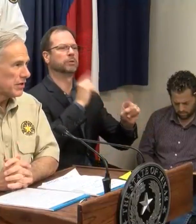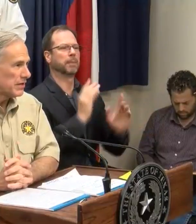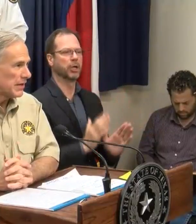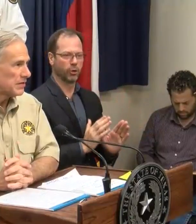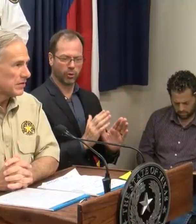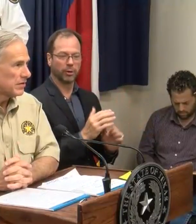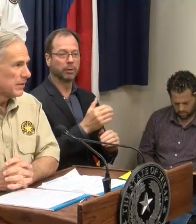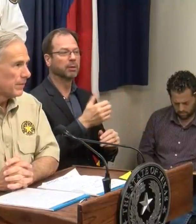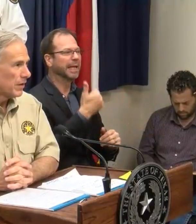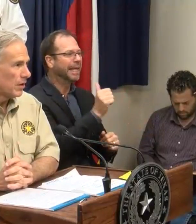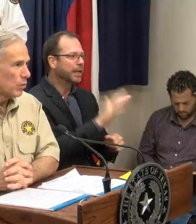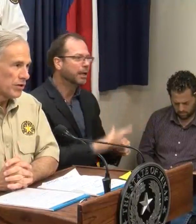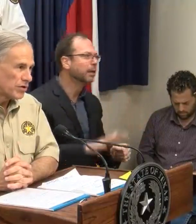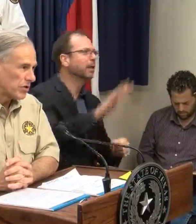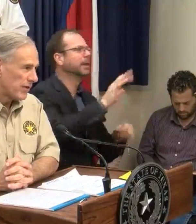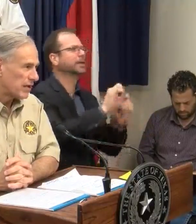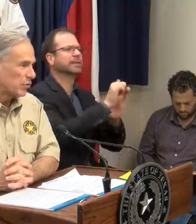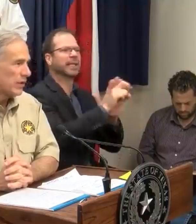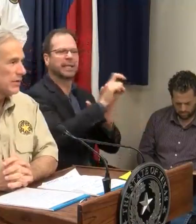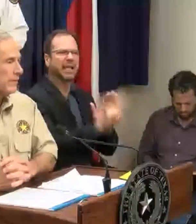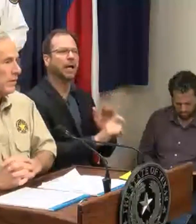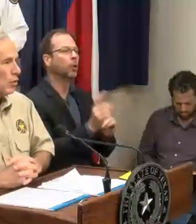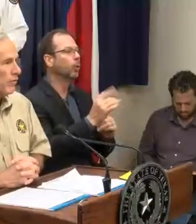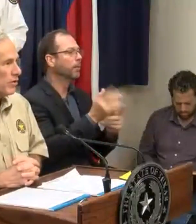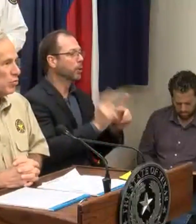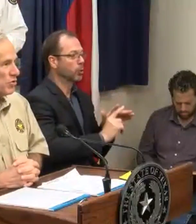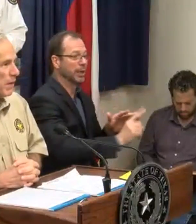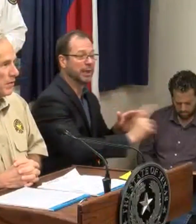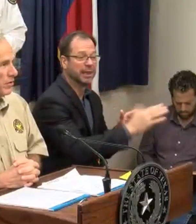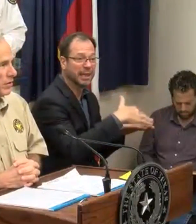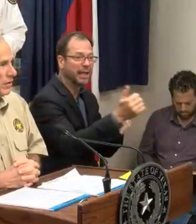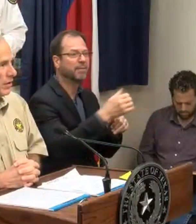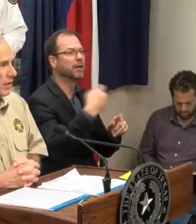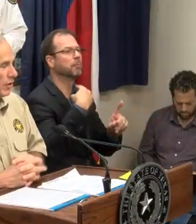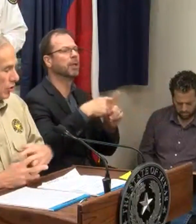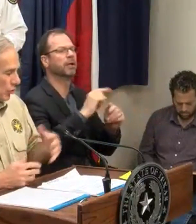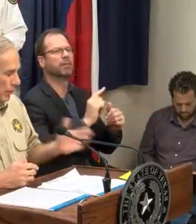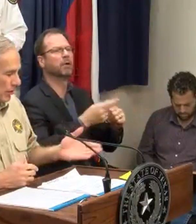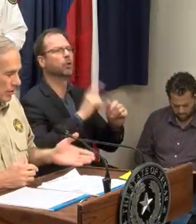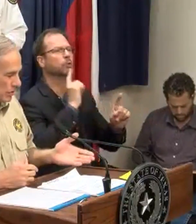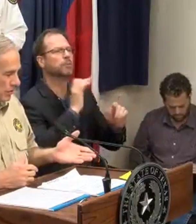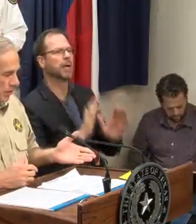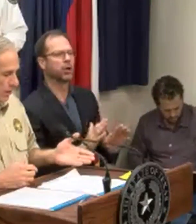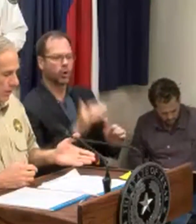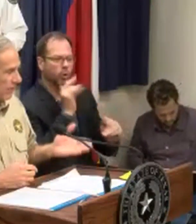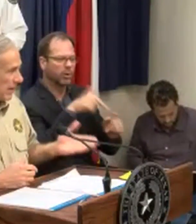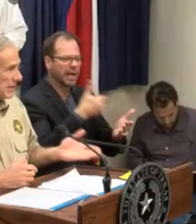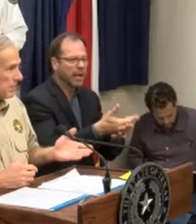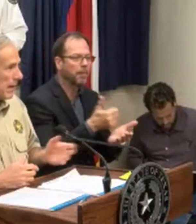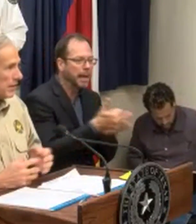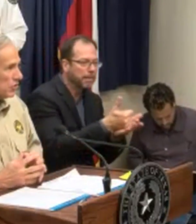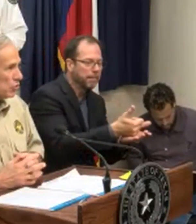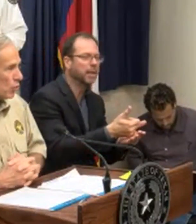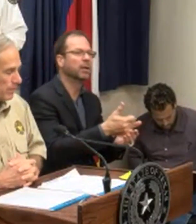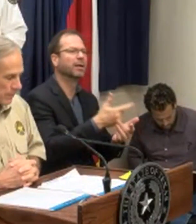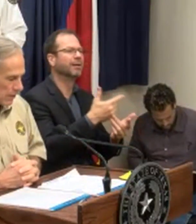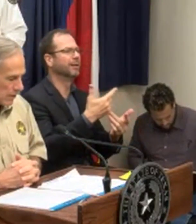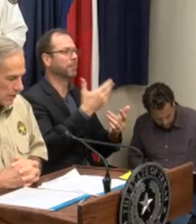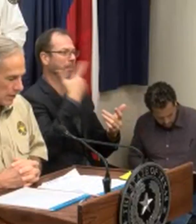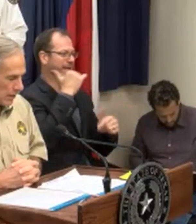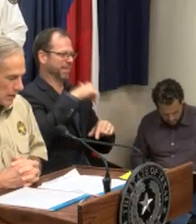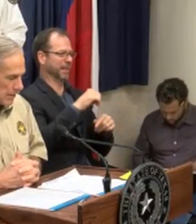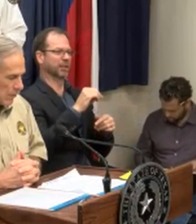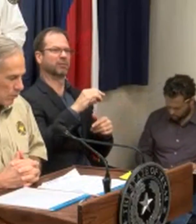place in the state of Texas where there is an evacuee or a first responder who is affected by this storm,